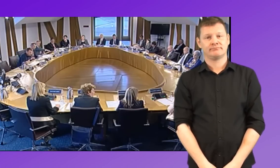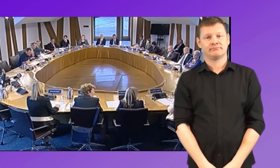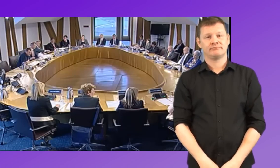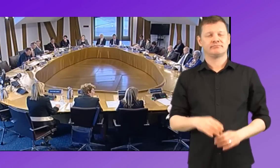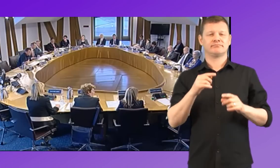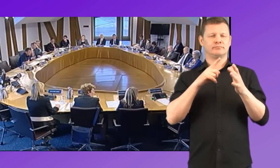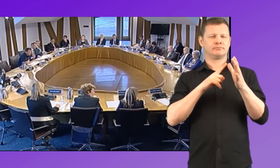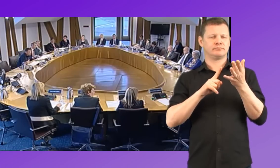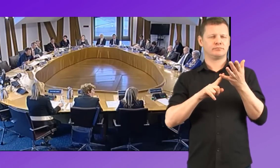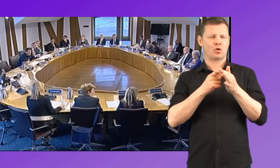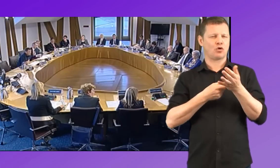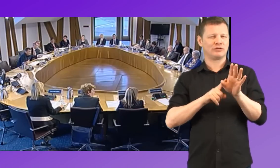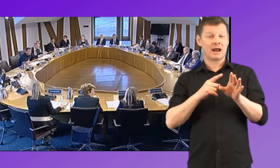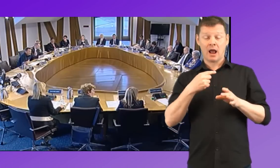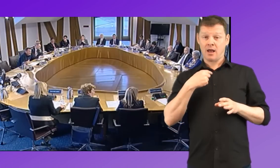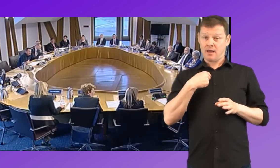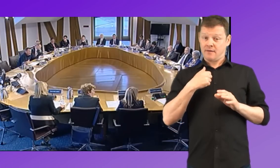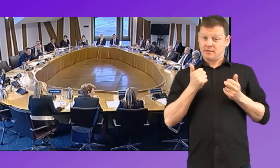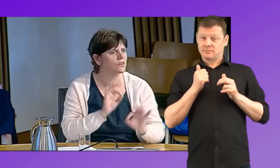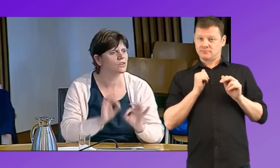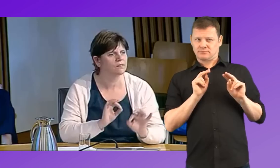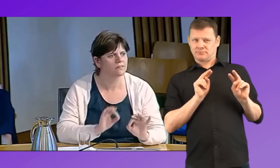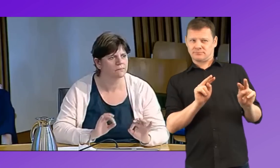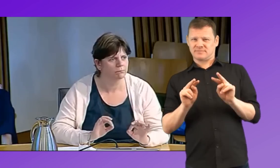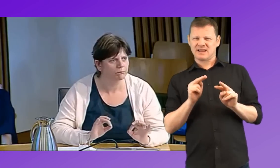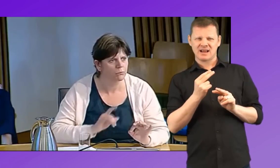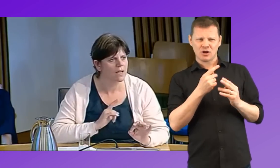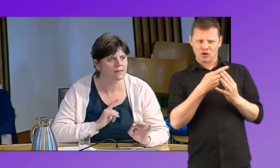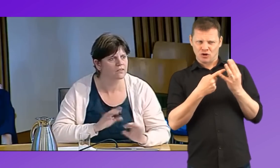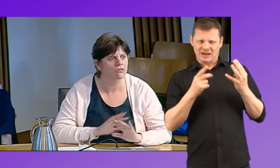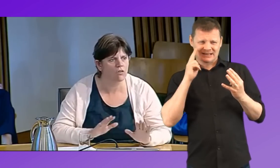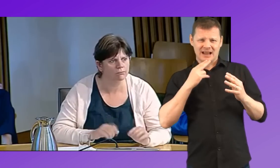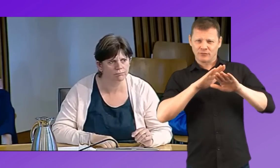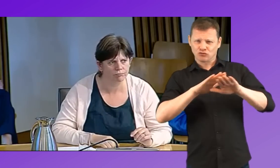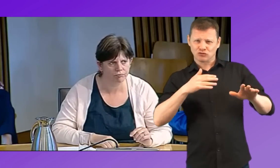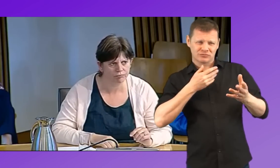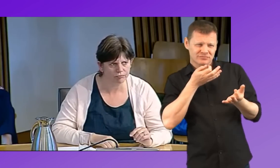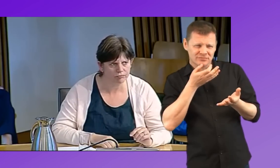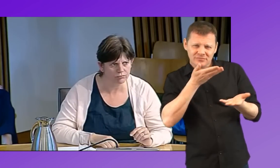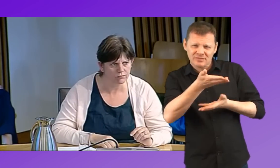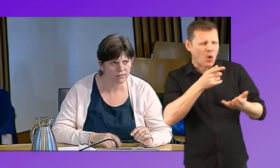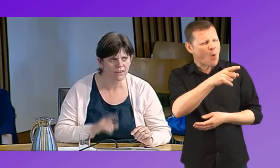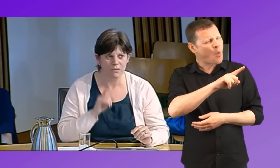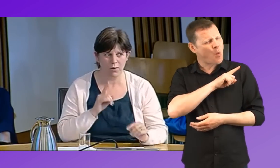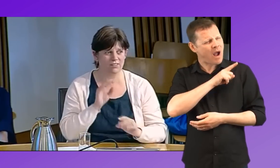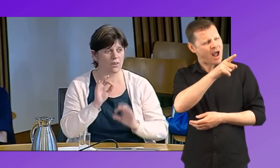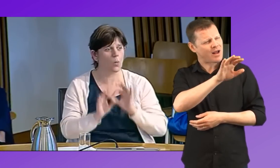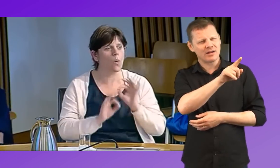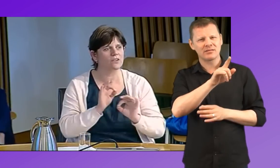And I've been following four deaf children to try and ask them why they don't get involved in asking the teacher